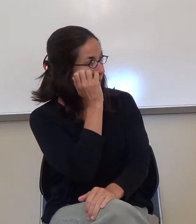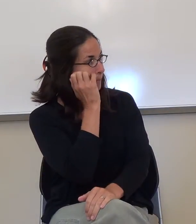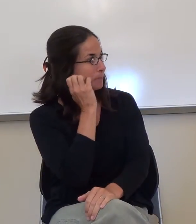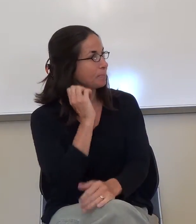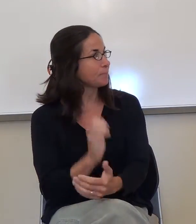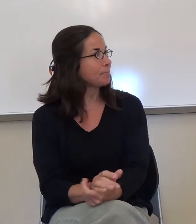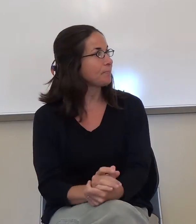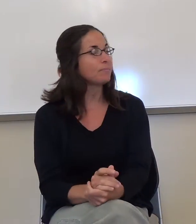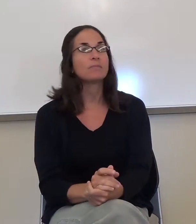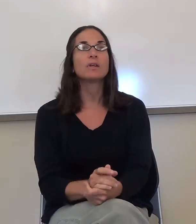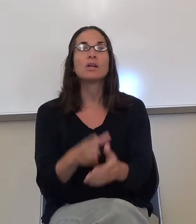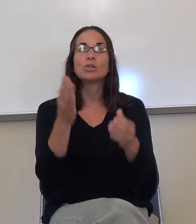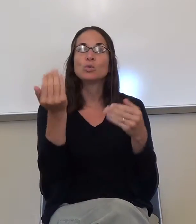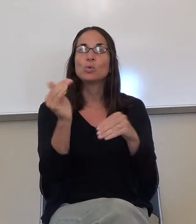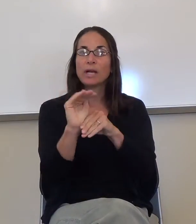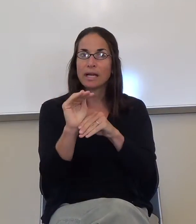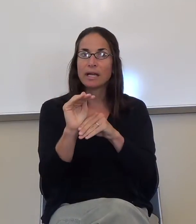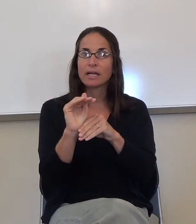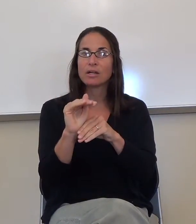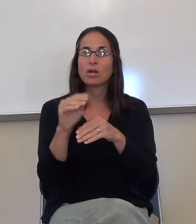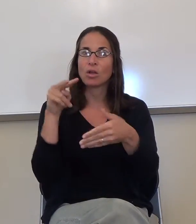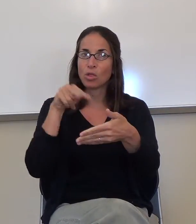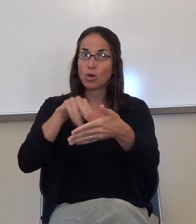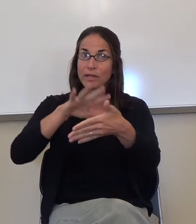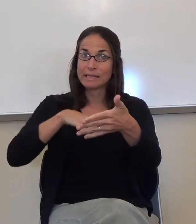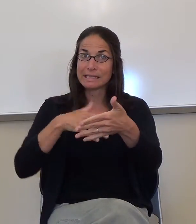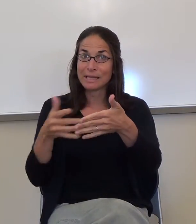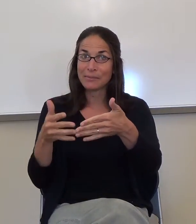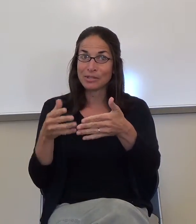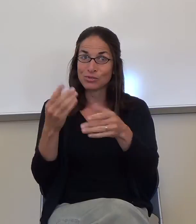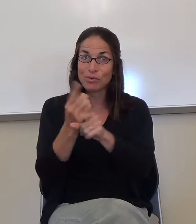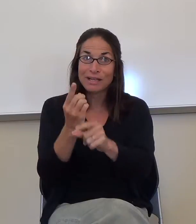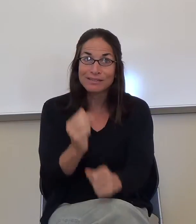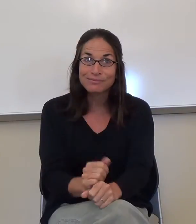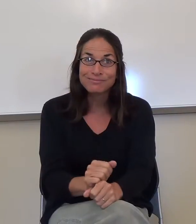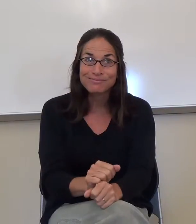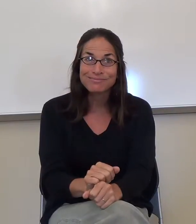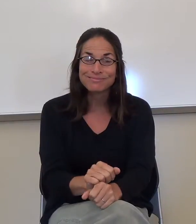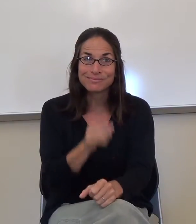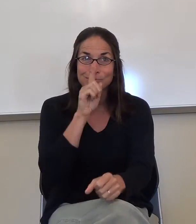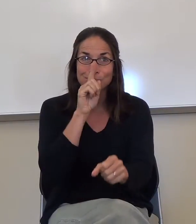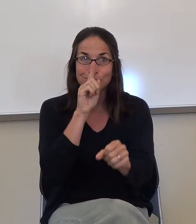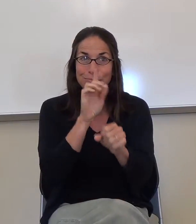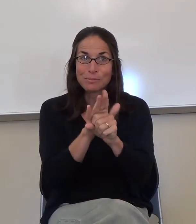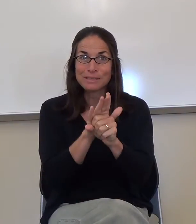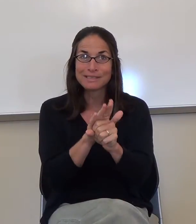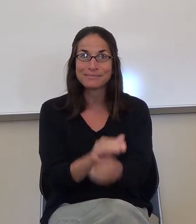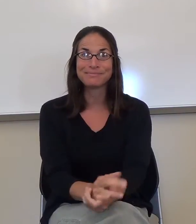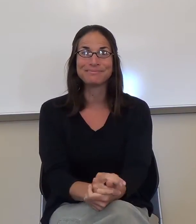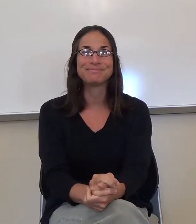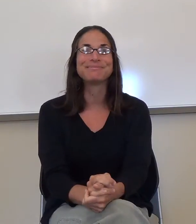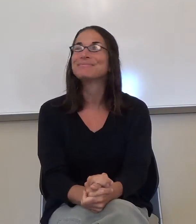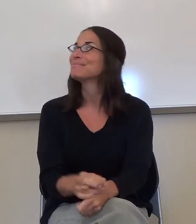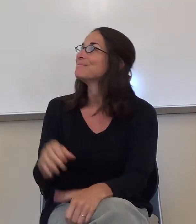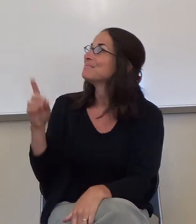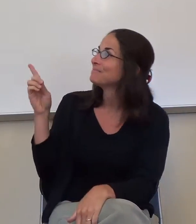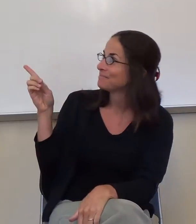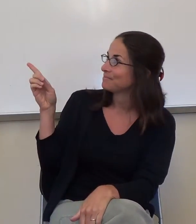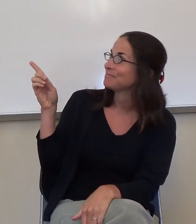you guys will look at the syllabus, right? Okay? And this is where your homework